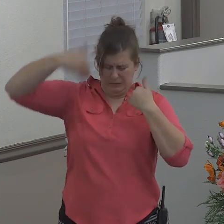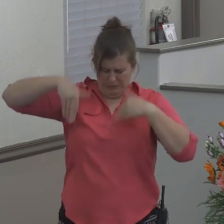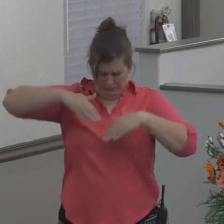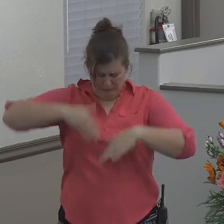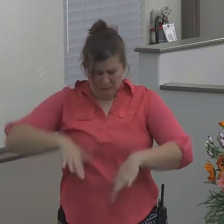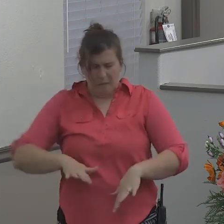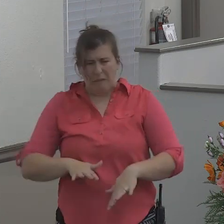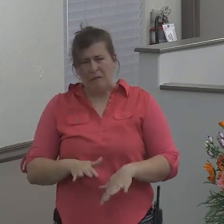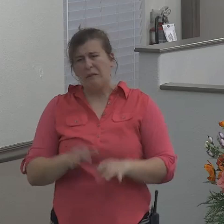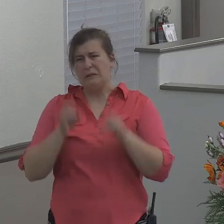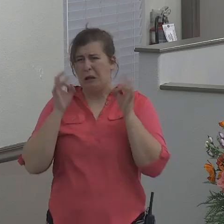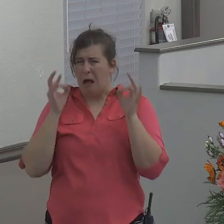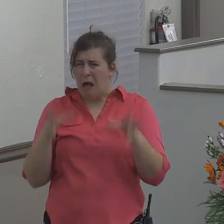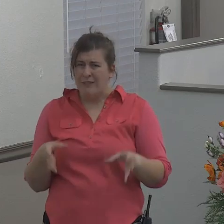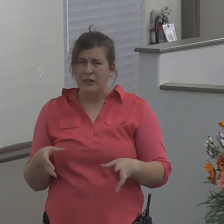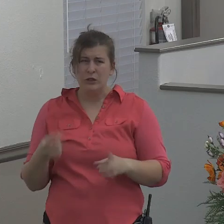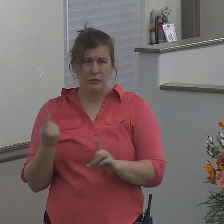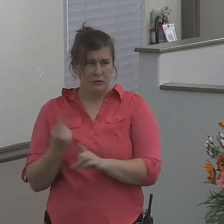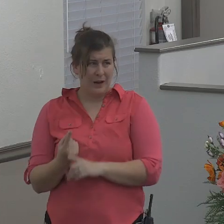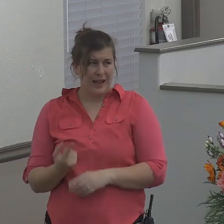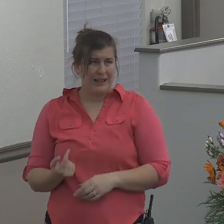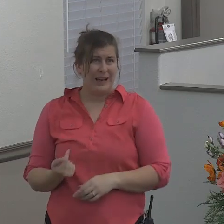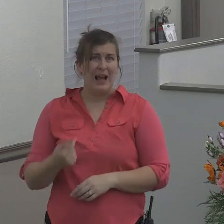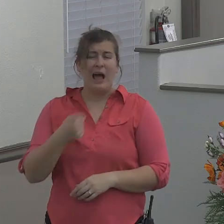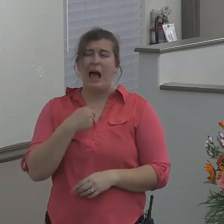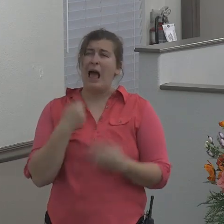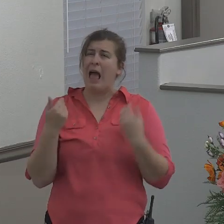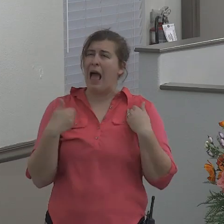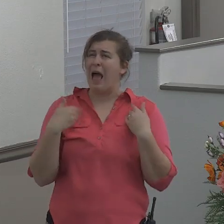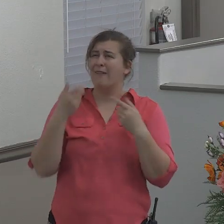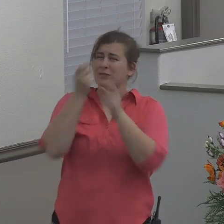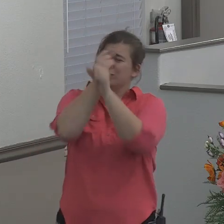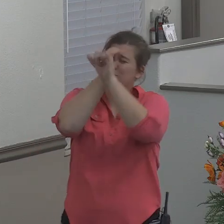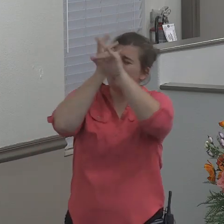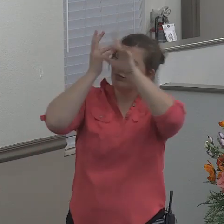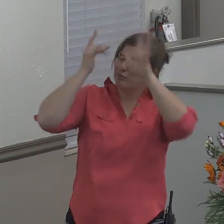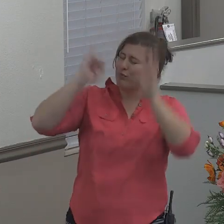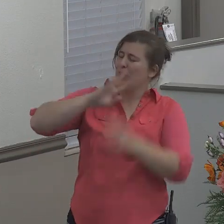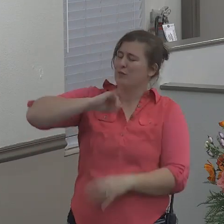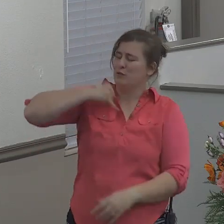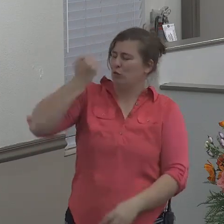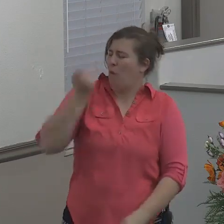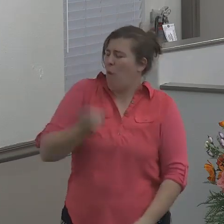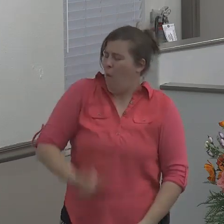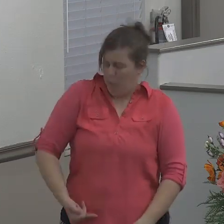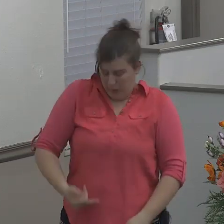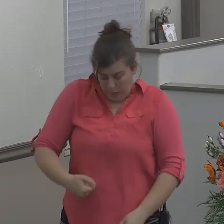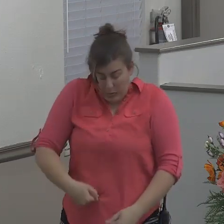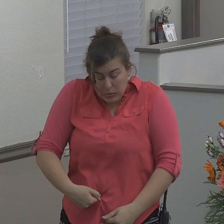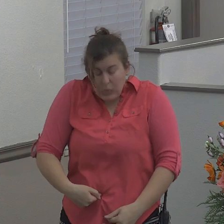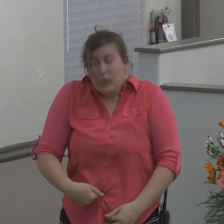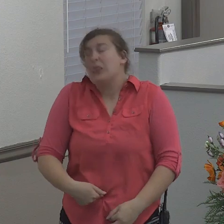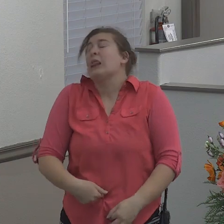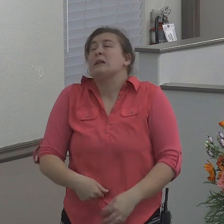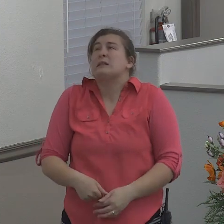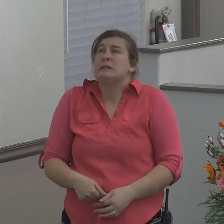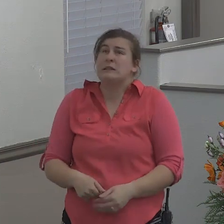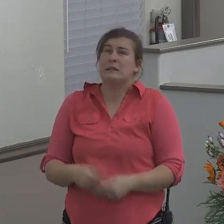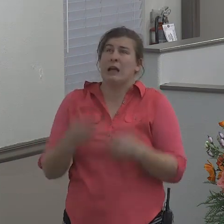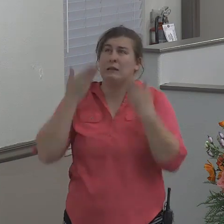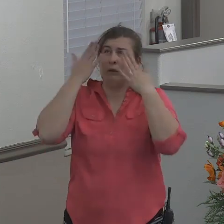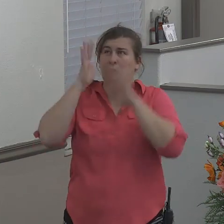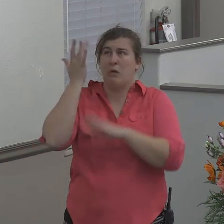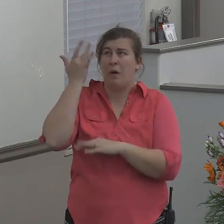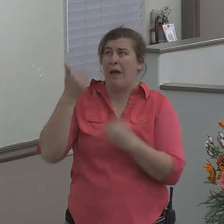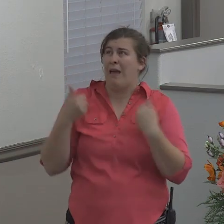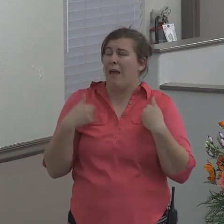in there. Now, I have a picture in my mind of Jonah in the fish's belly. I don't know why I